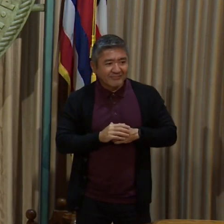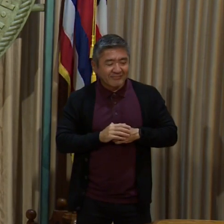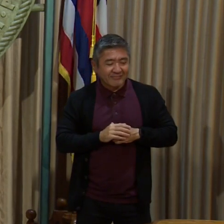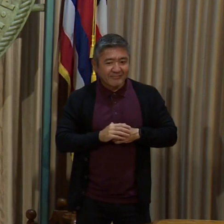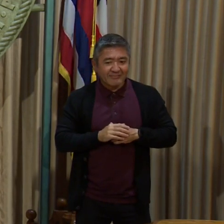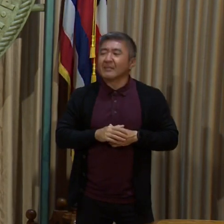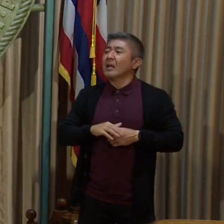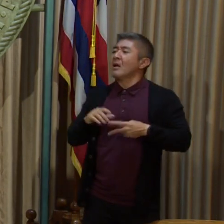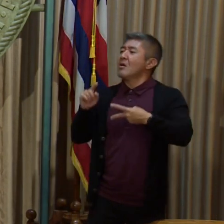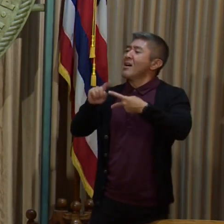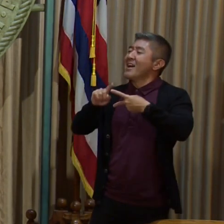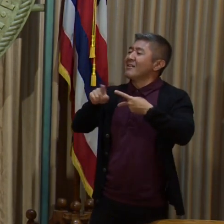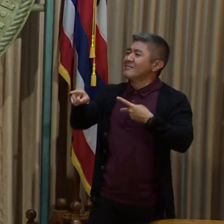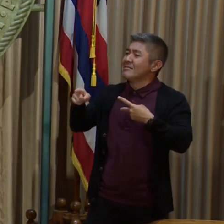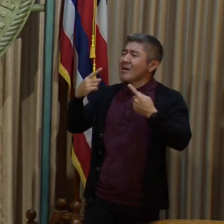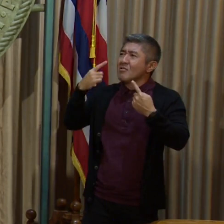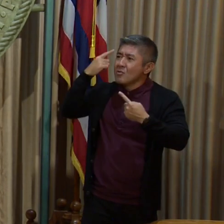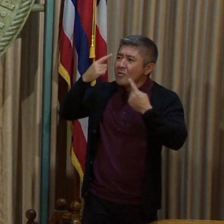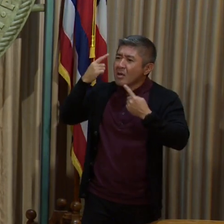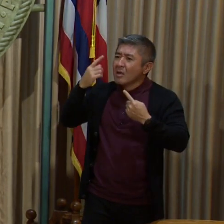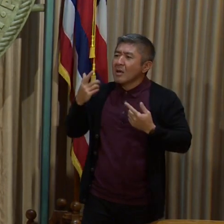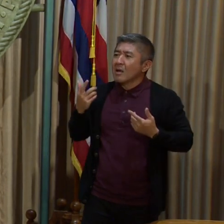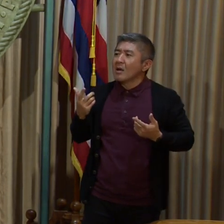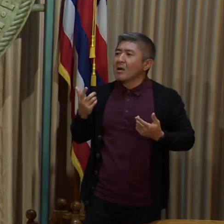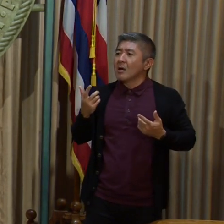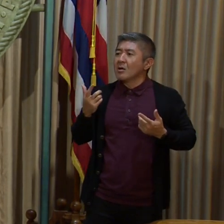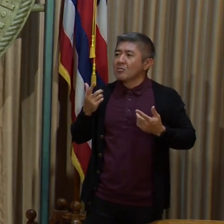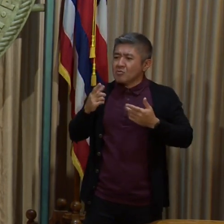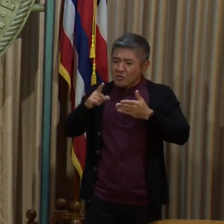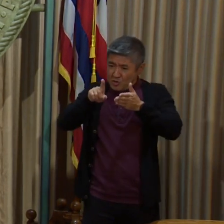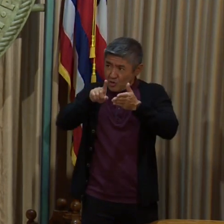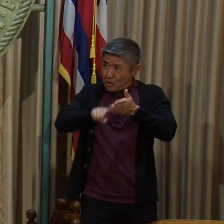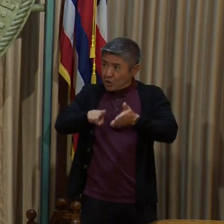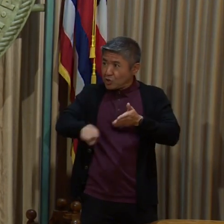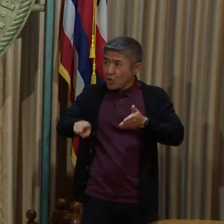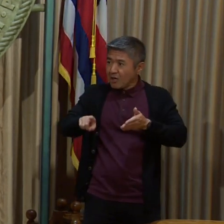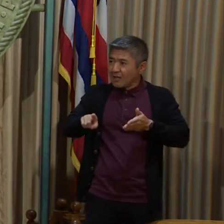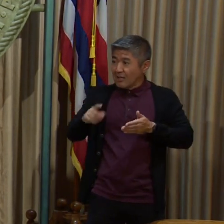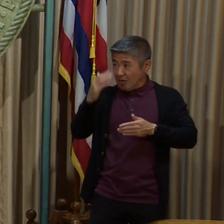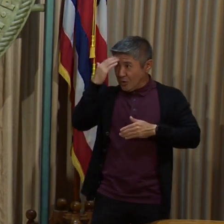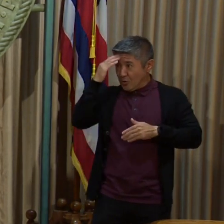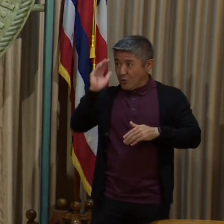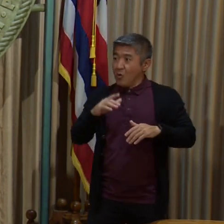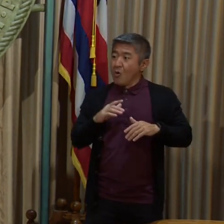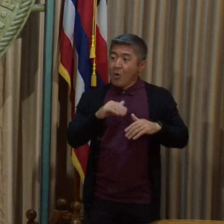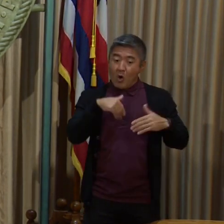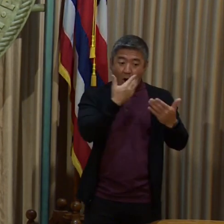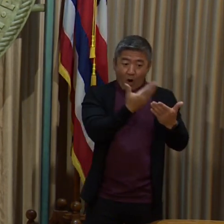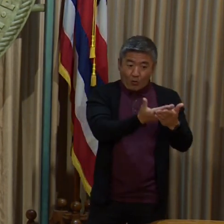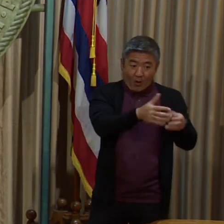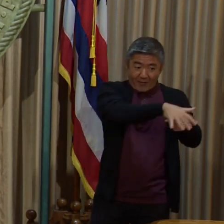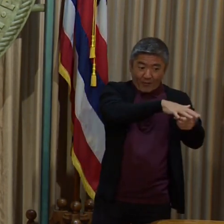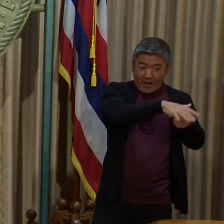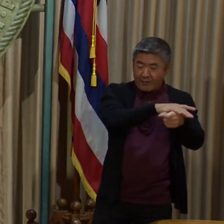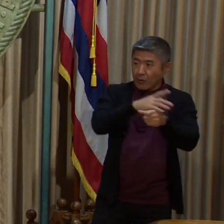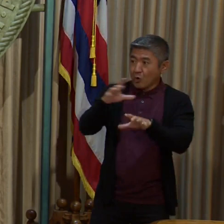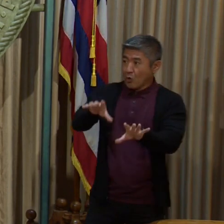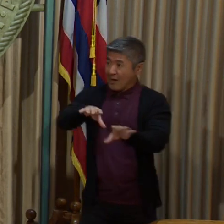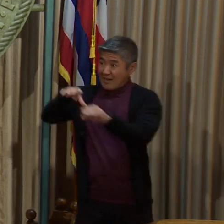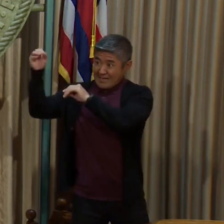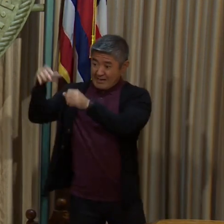Is there any thought to doing the screening process from the departure point rather than the arrival point? Yeah,